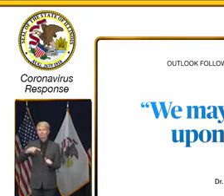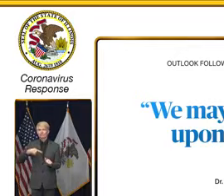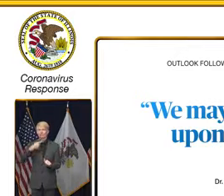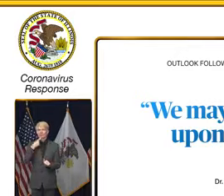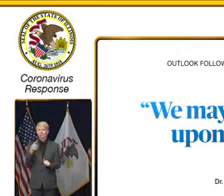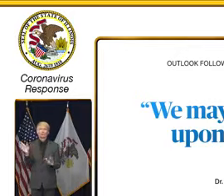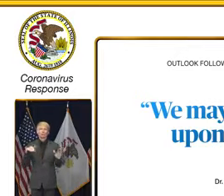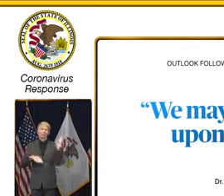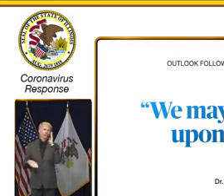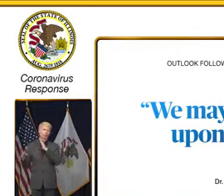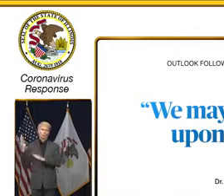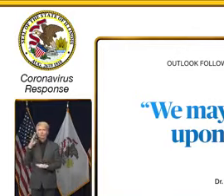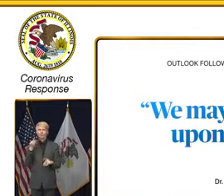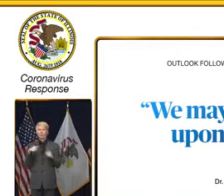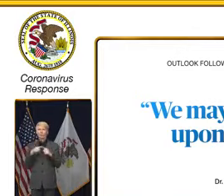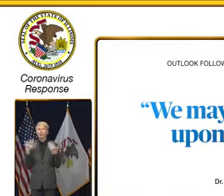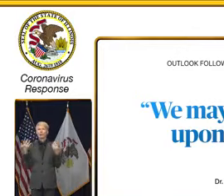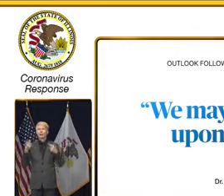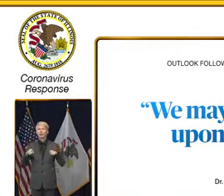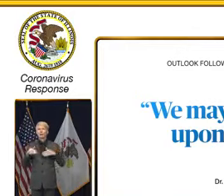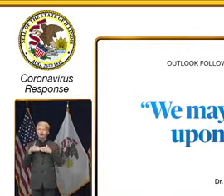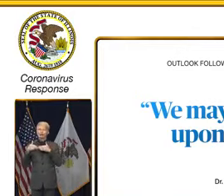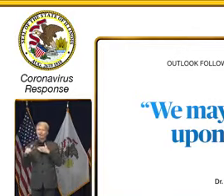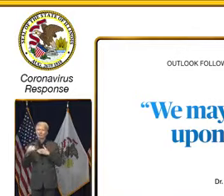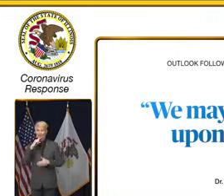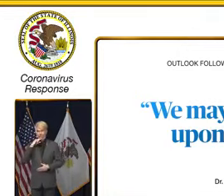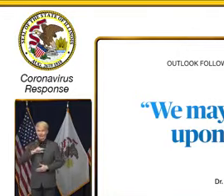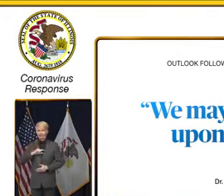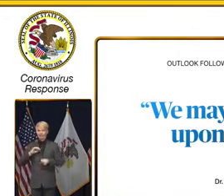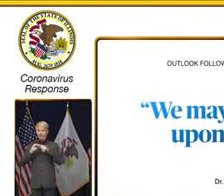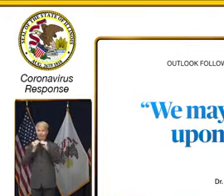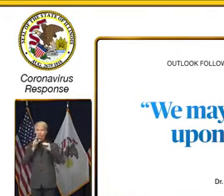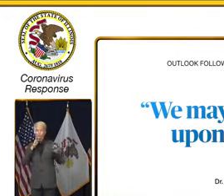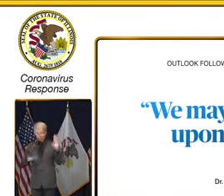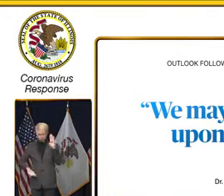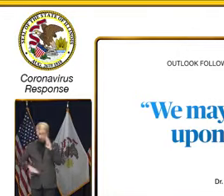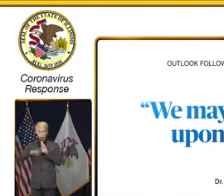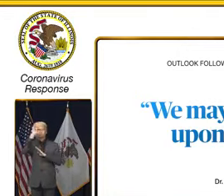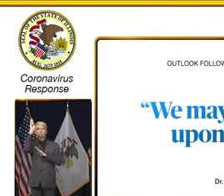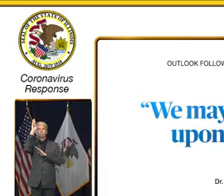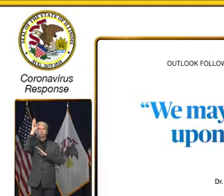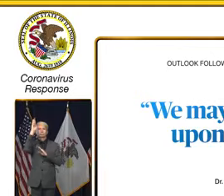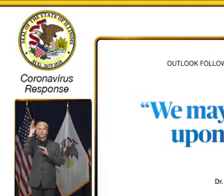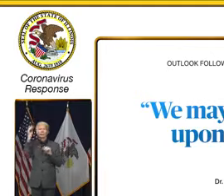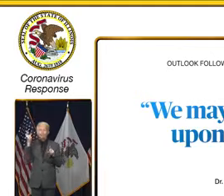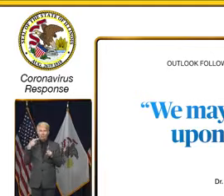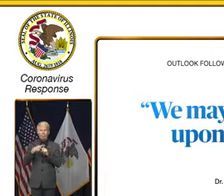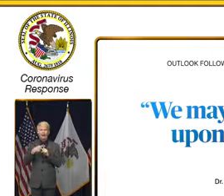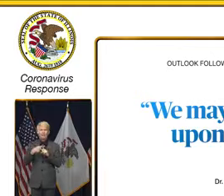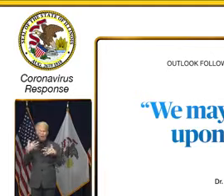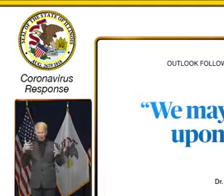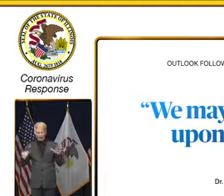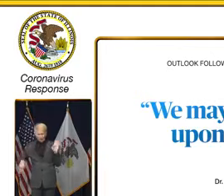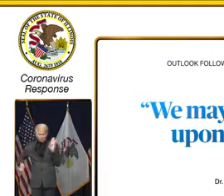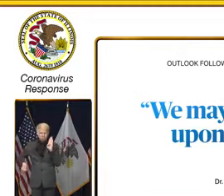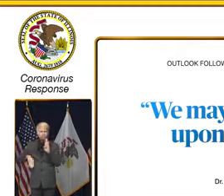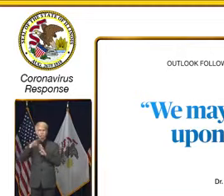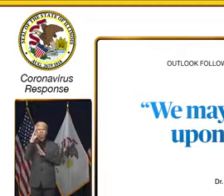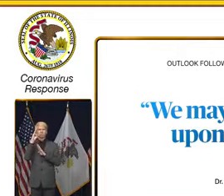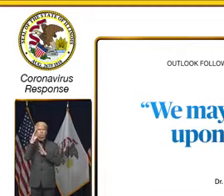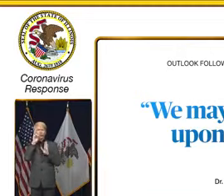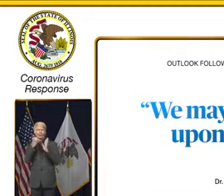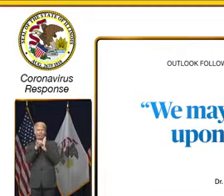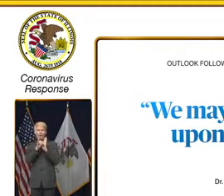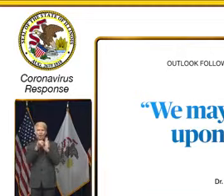deeply worried about the post-Thanksgiving surge of cases that will come on top of the record high number of cases being